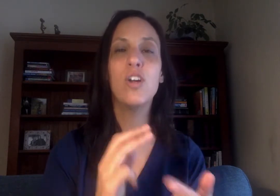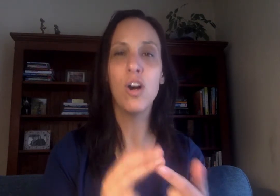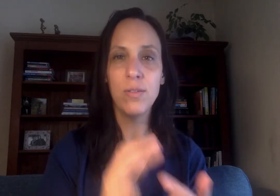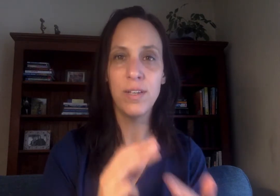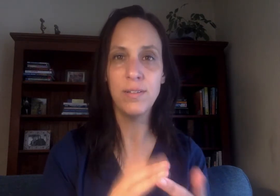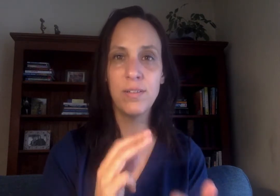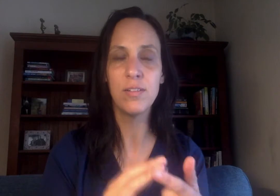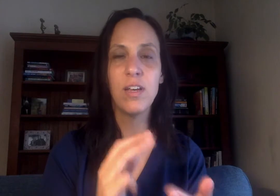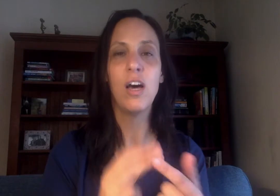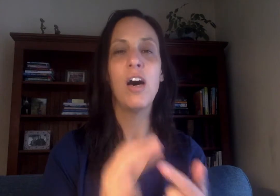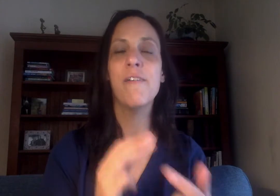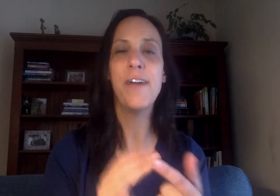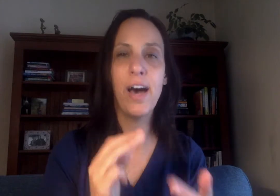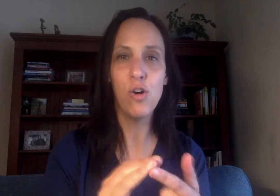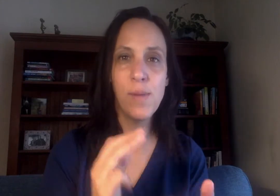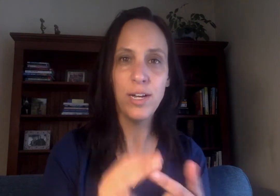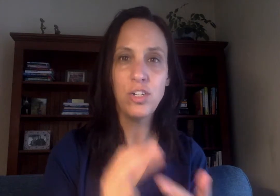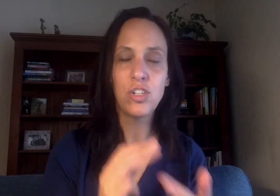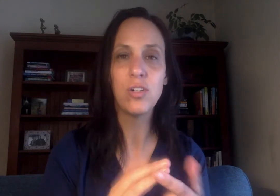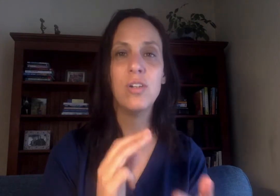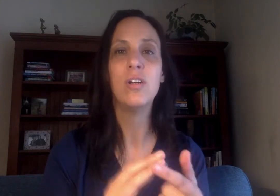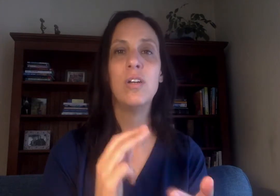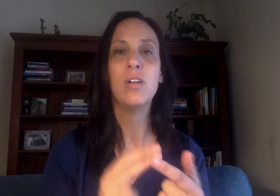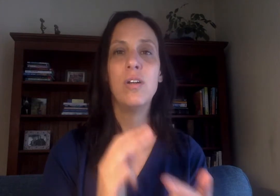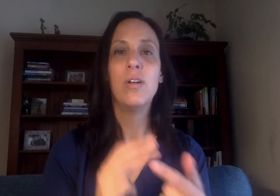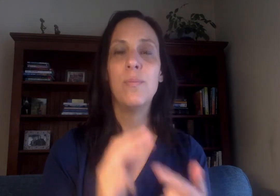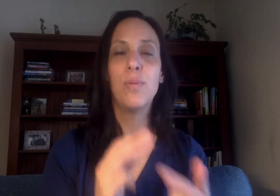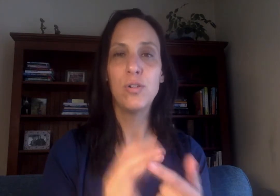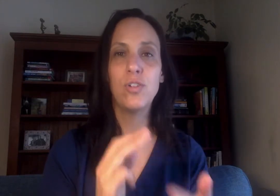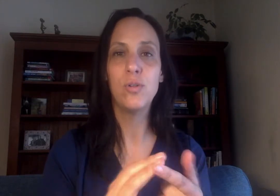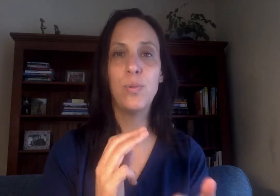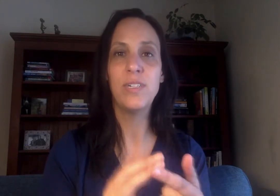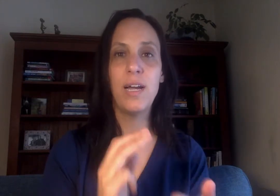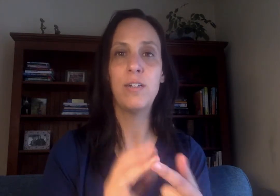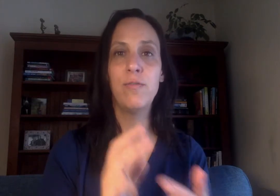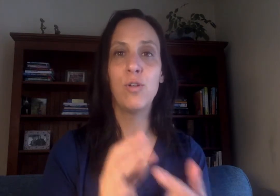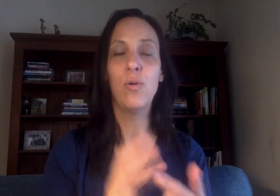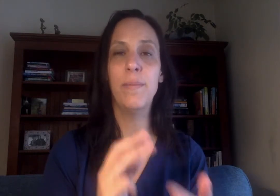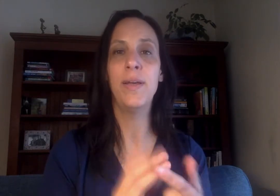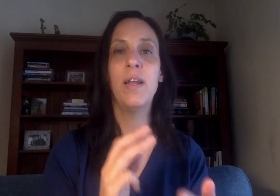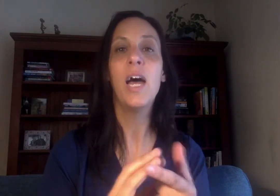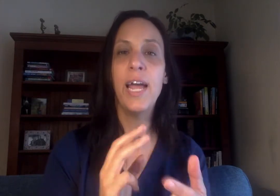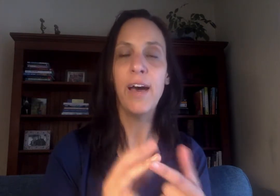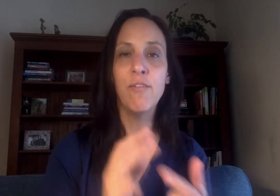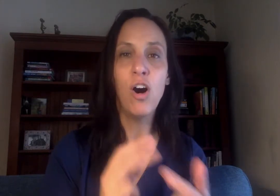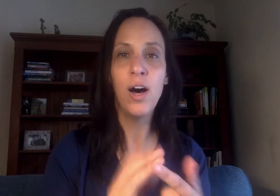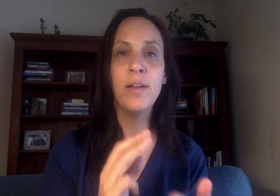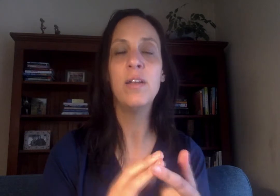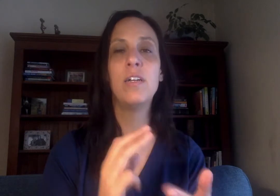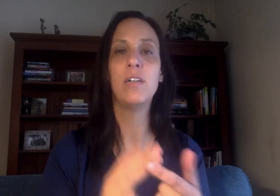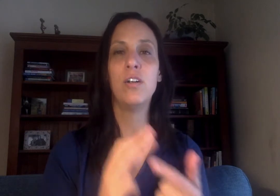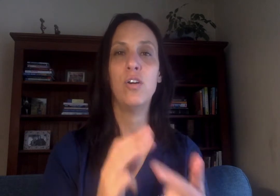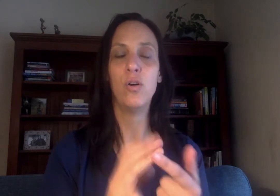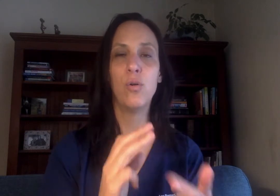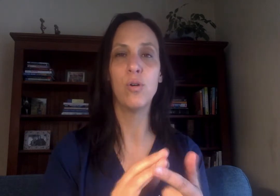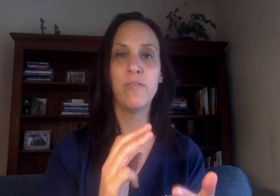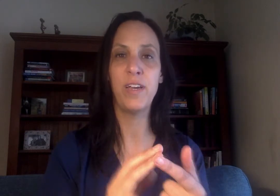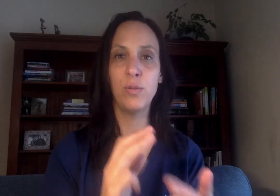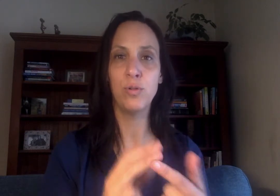regardless of how much personal protective equipment I have on or available